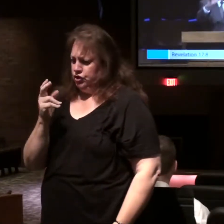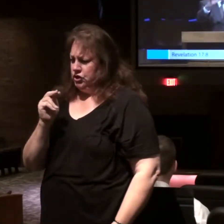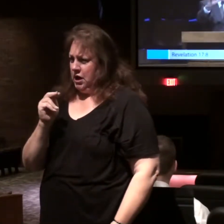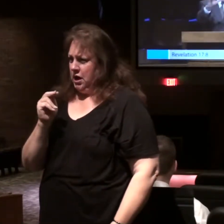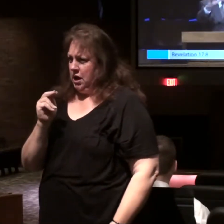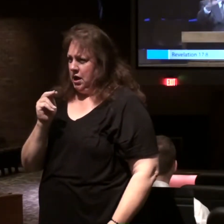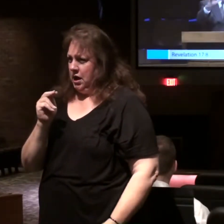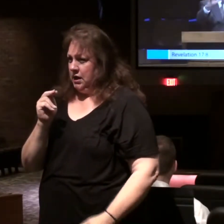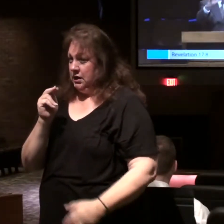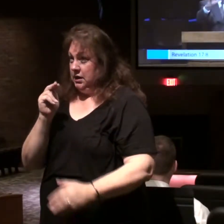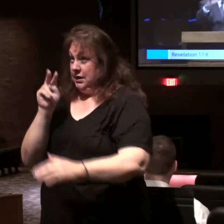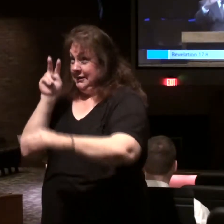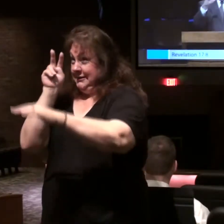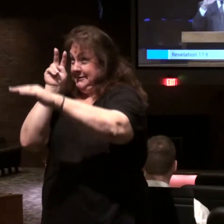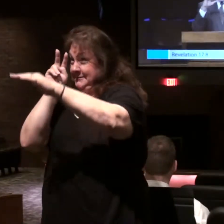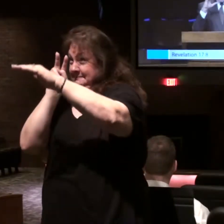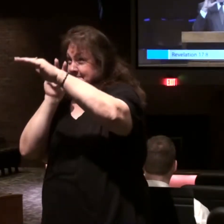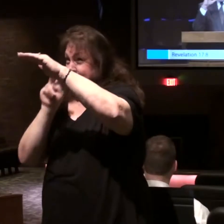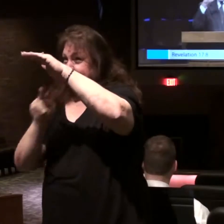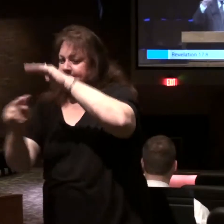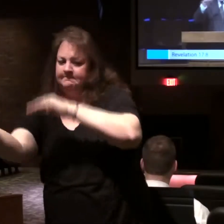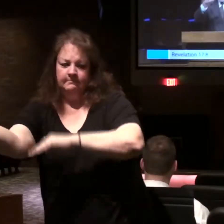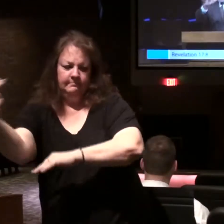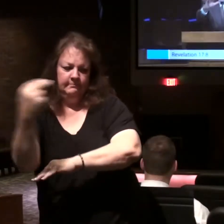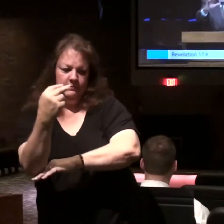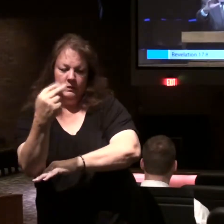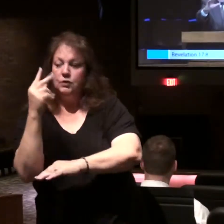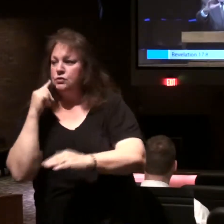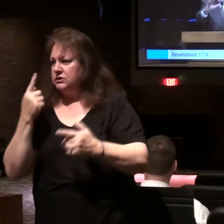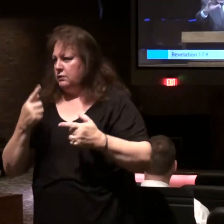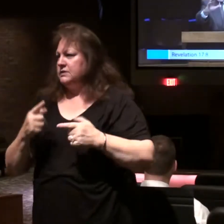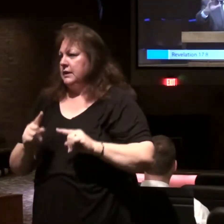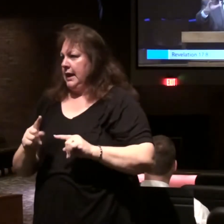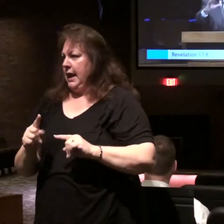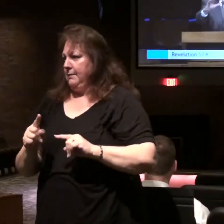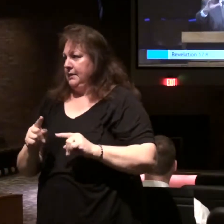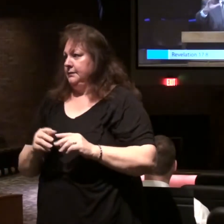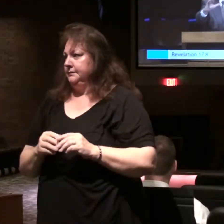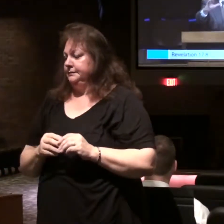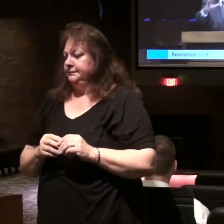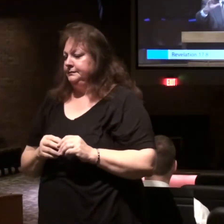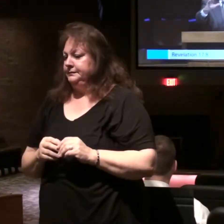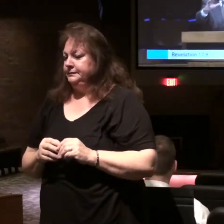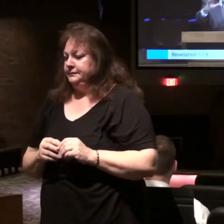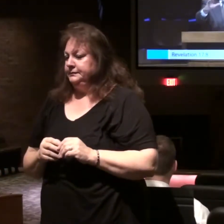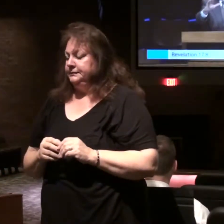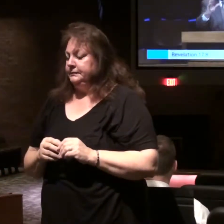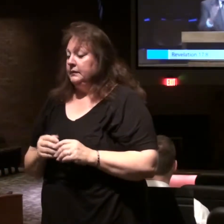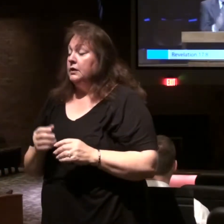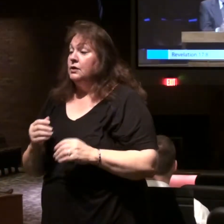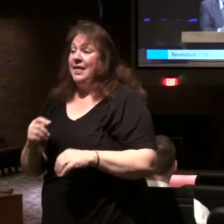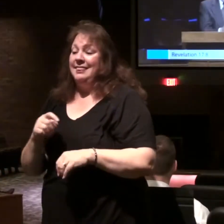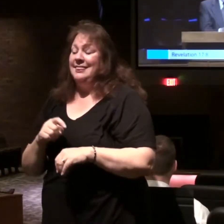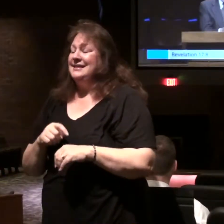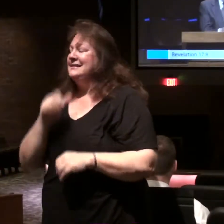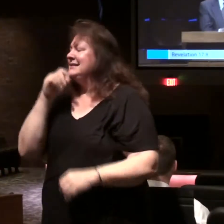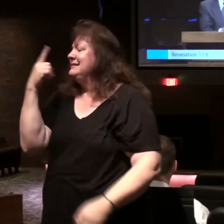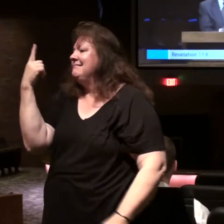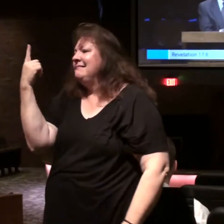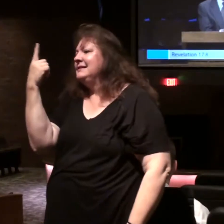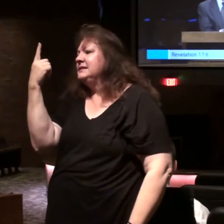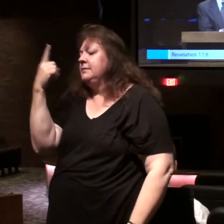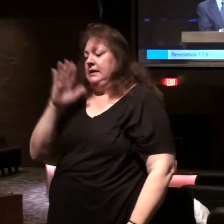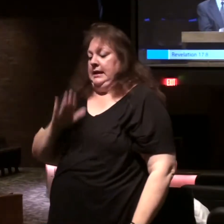carried into the future to see what is going to happen in the future. So this is not something